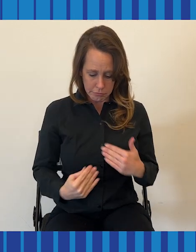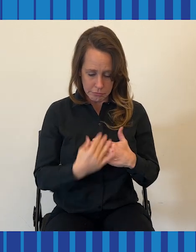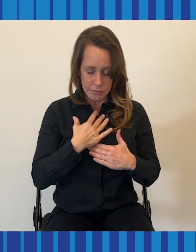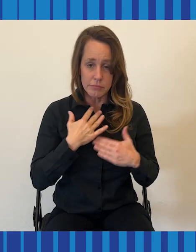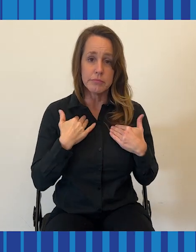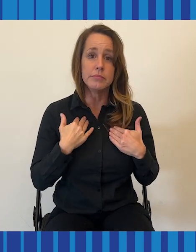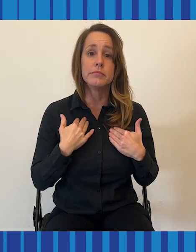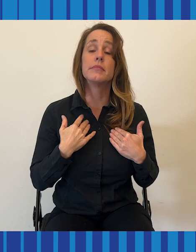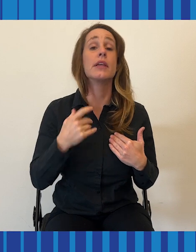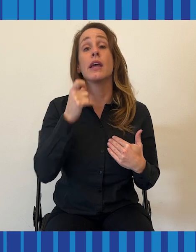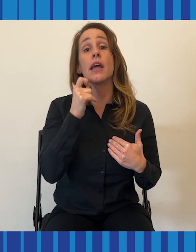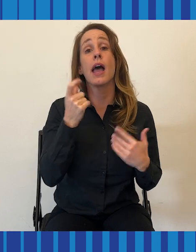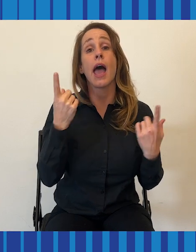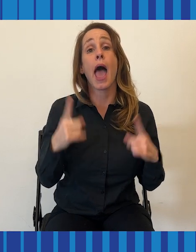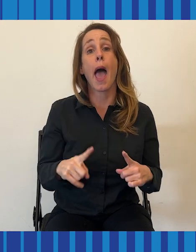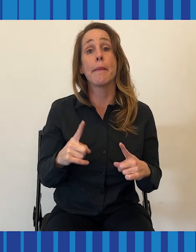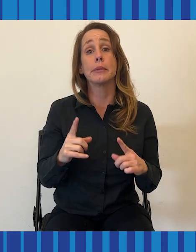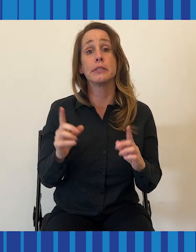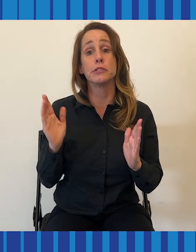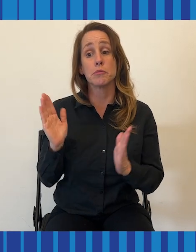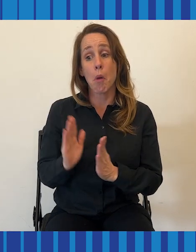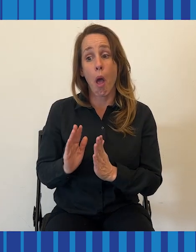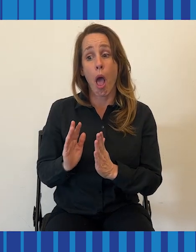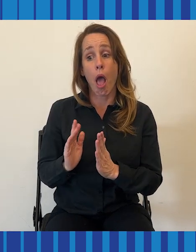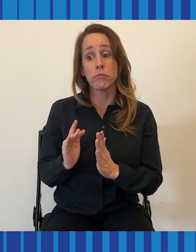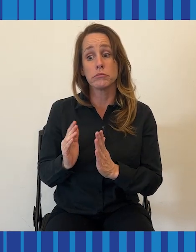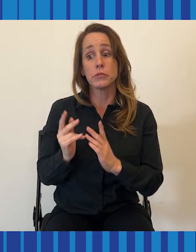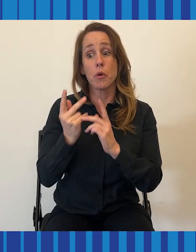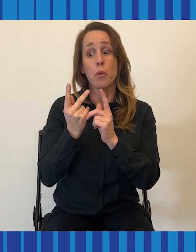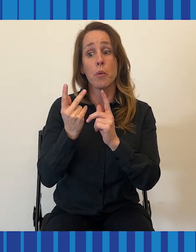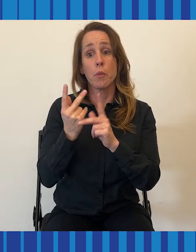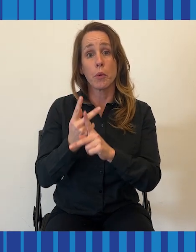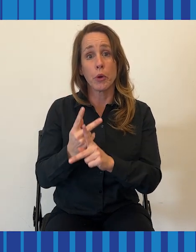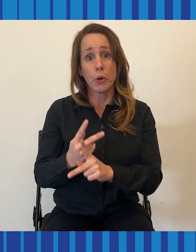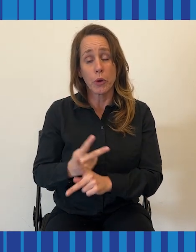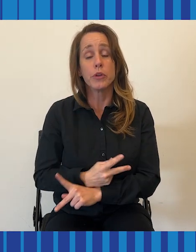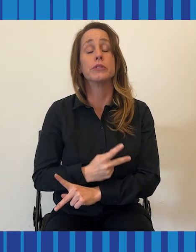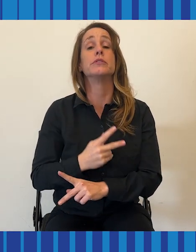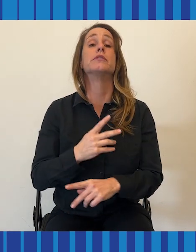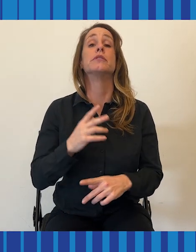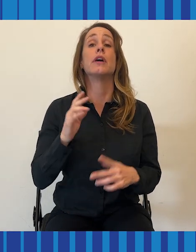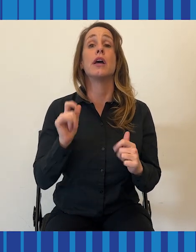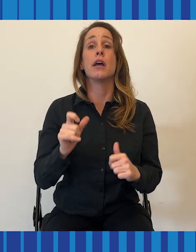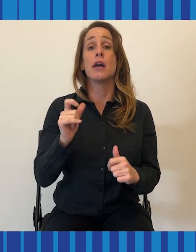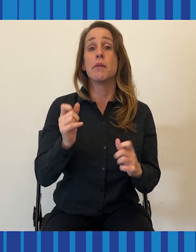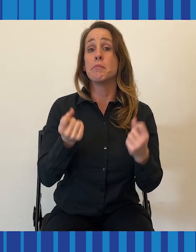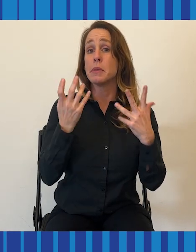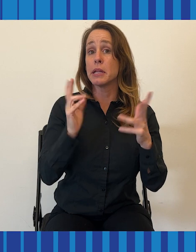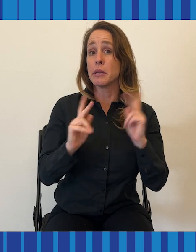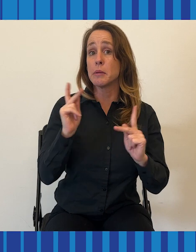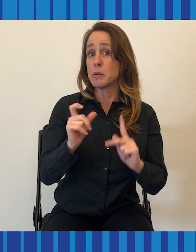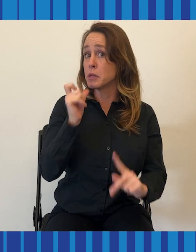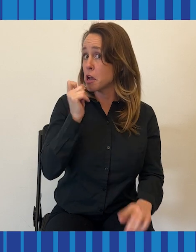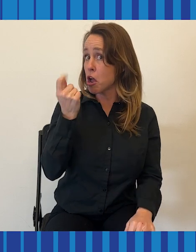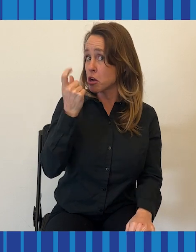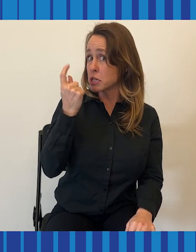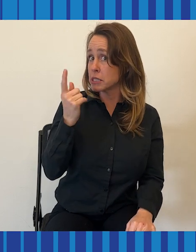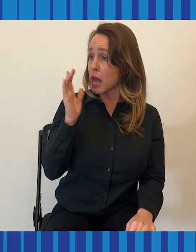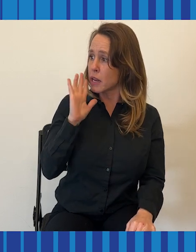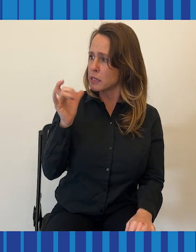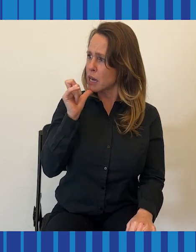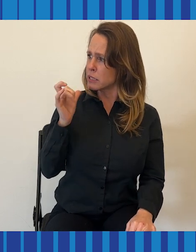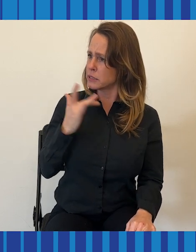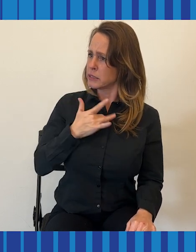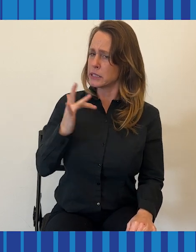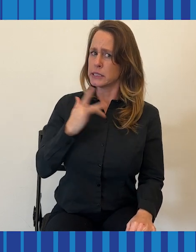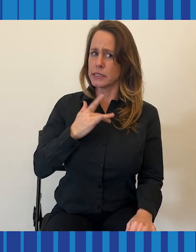happened. And since it happened gradually and started early, a lot of people in her life did not realize what she was experiencing and